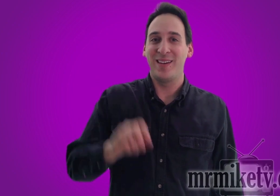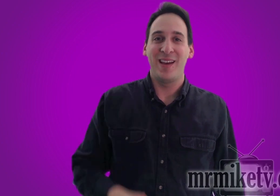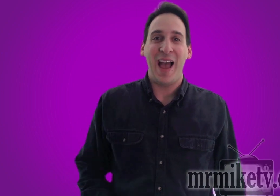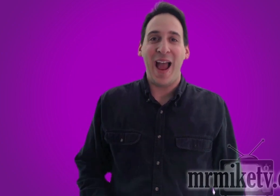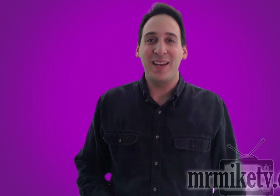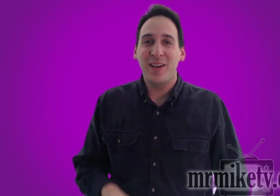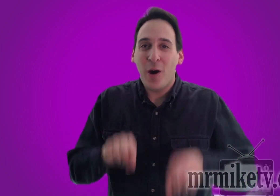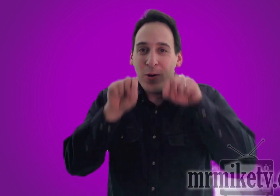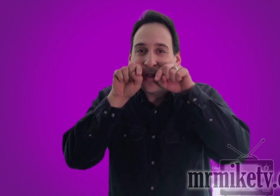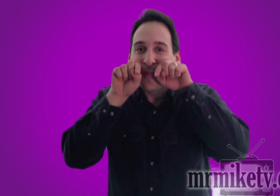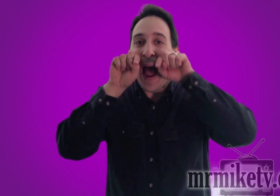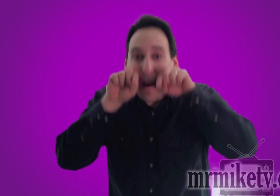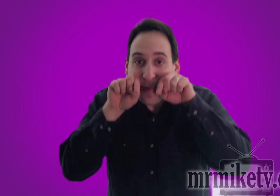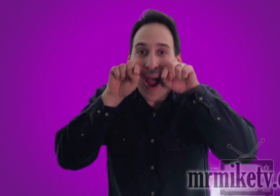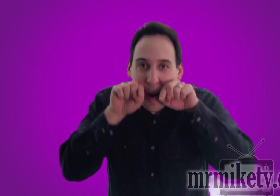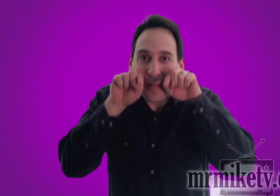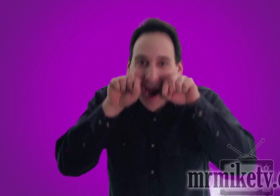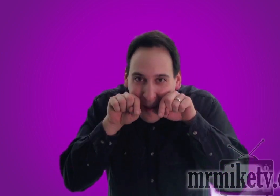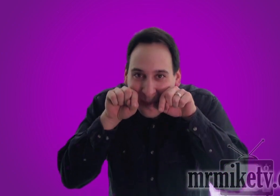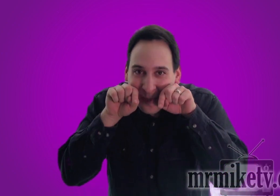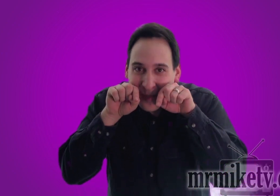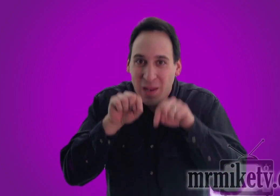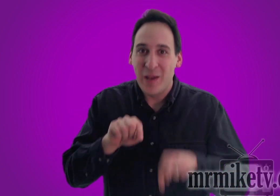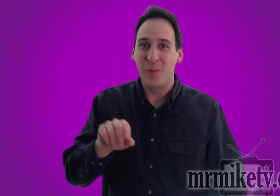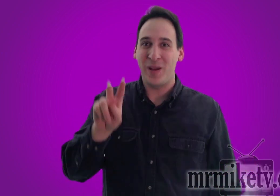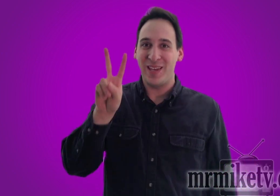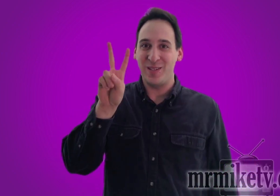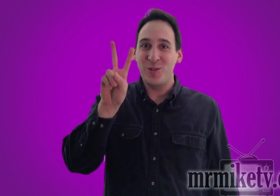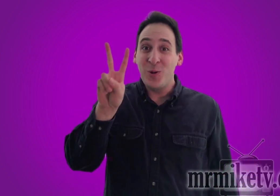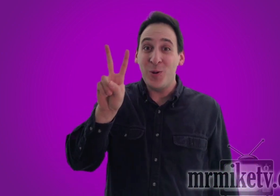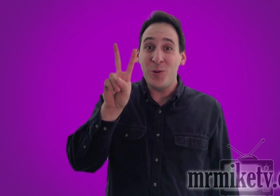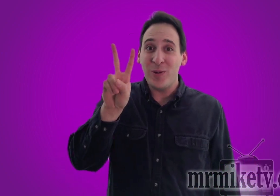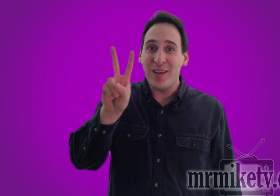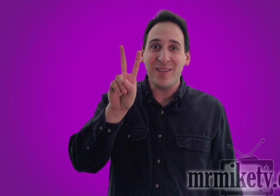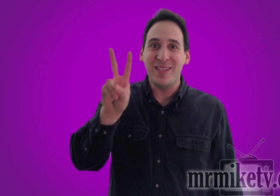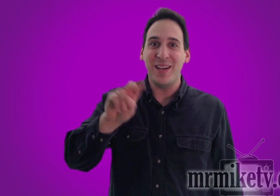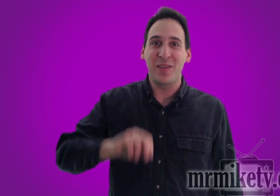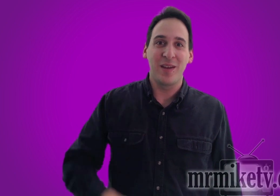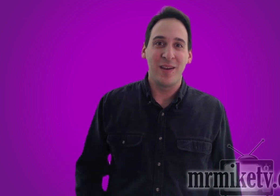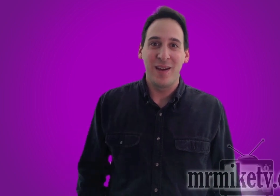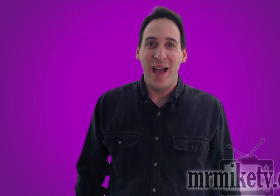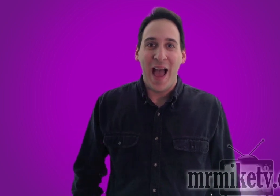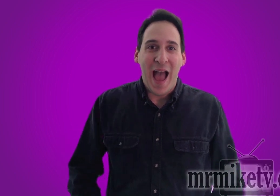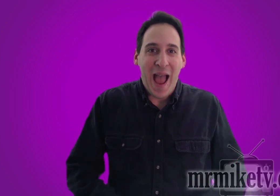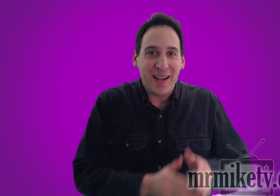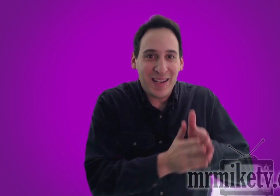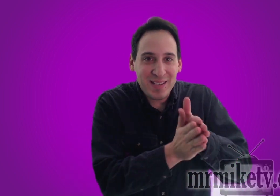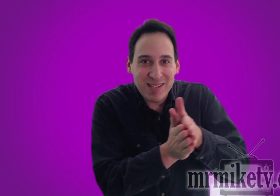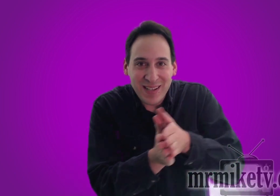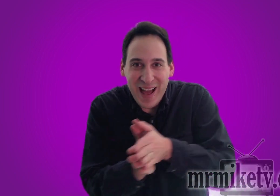and he goes hum hum hum with his two little teeth. And he slides